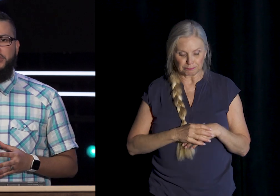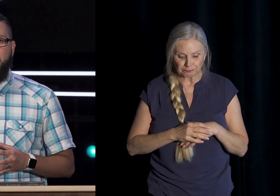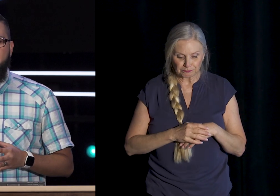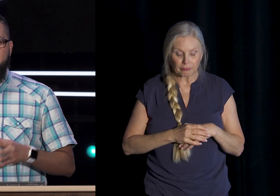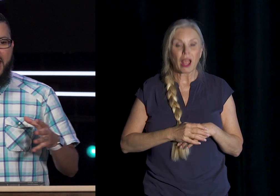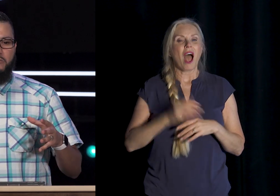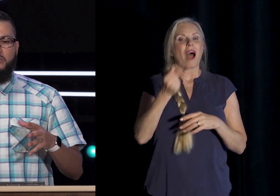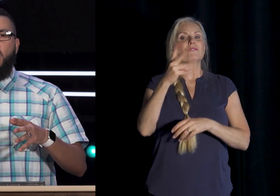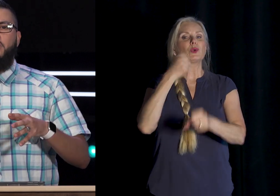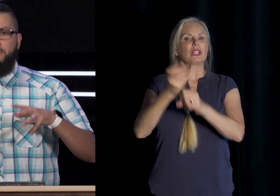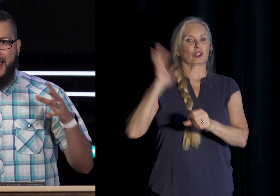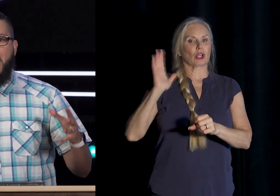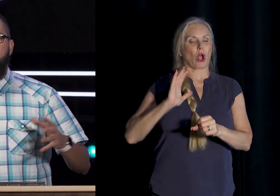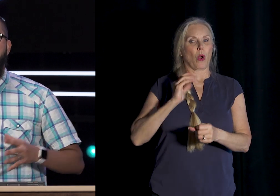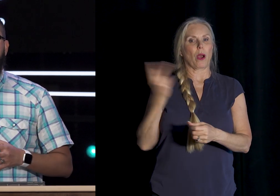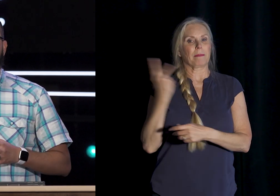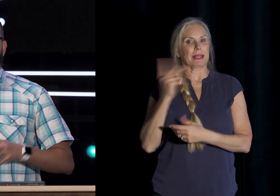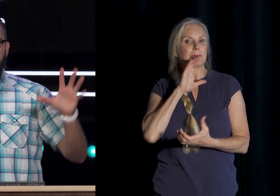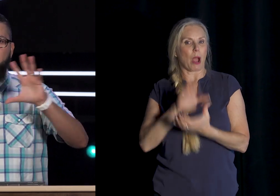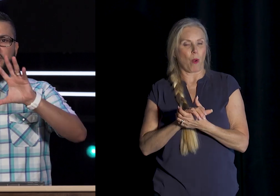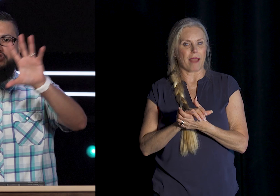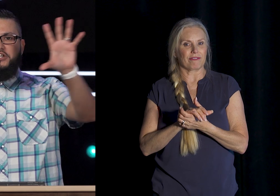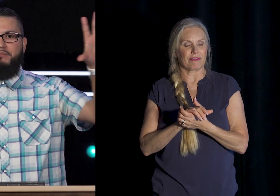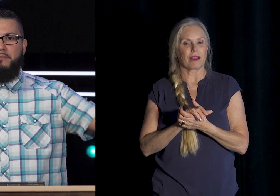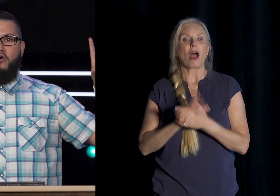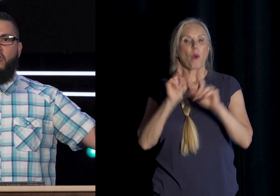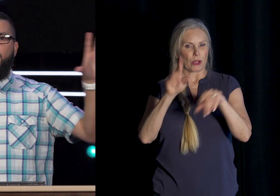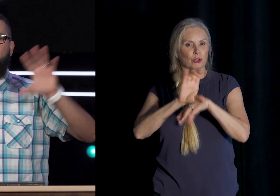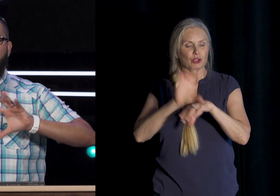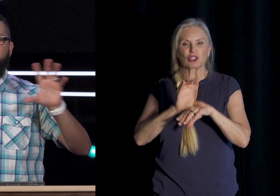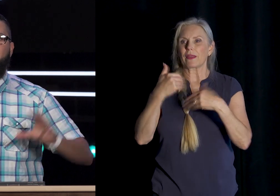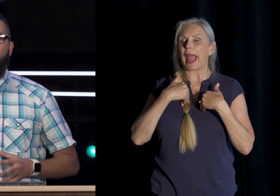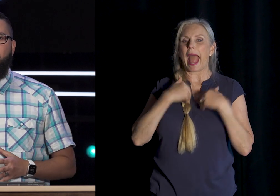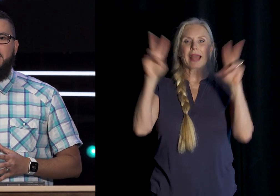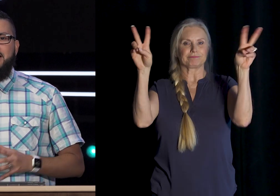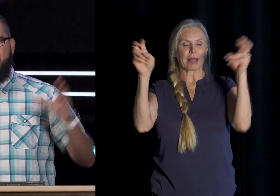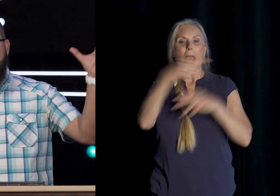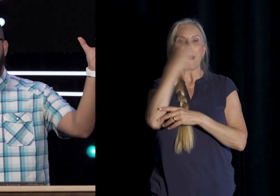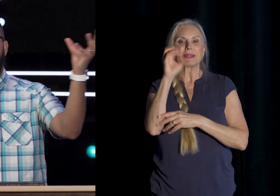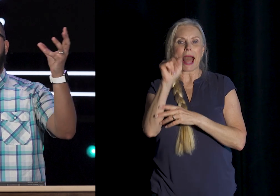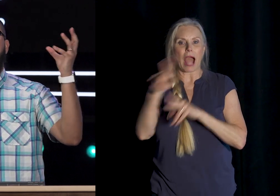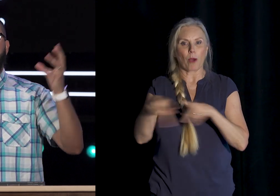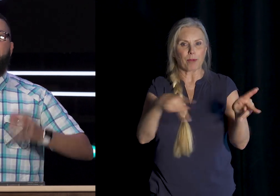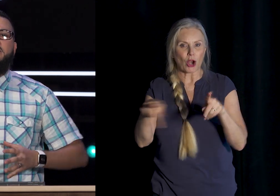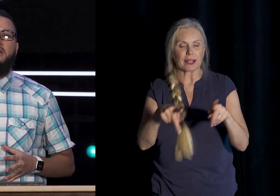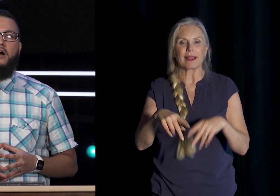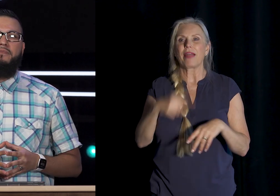And they Had what Was called A blackout Party Where they Put construction Paper on All the windows And the doors And they Had black Lights that They set Up